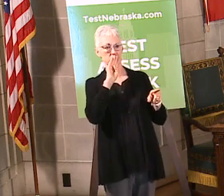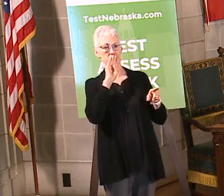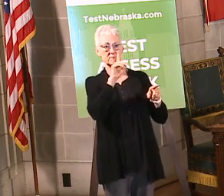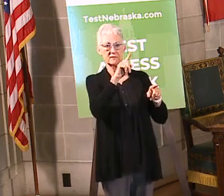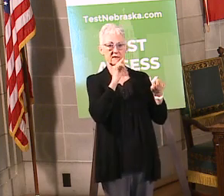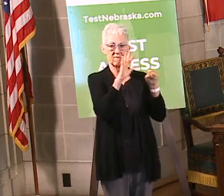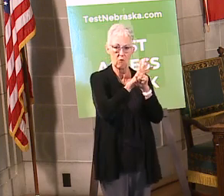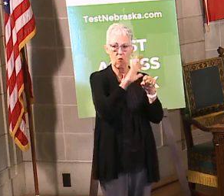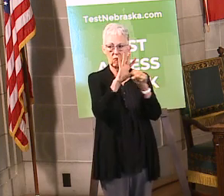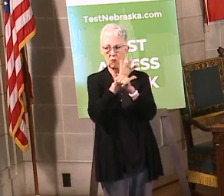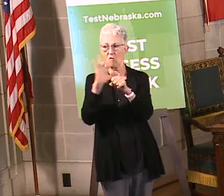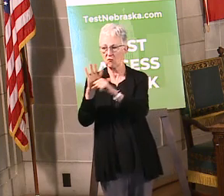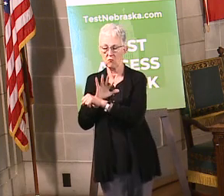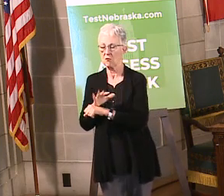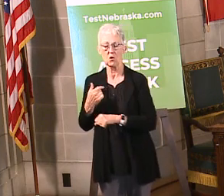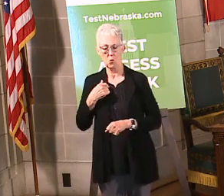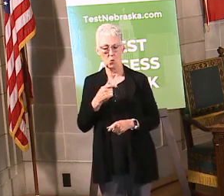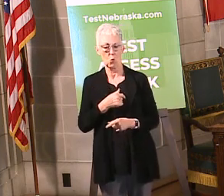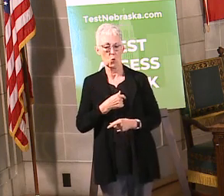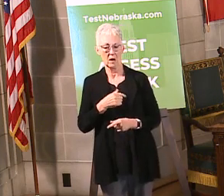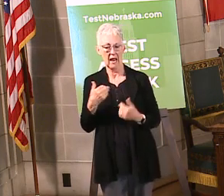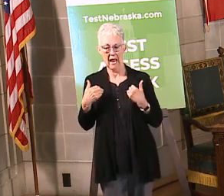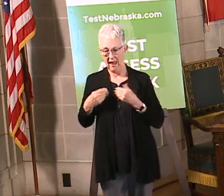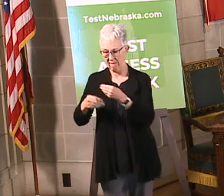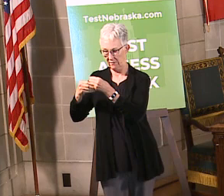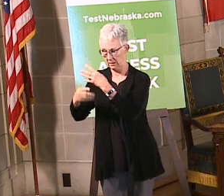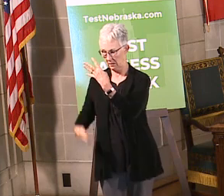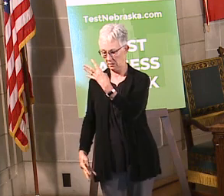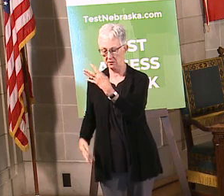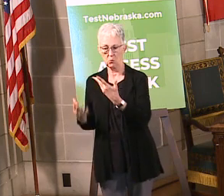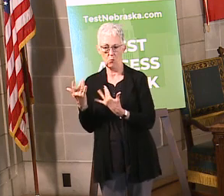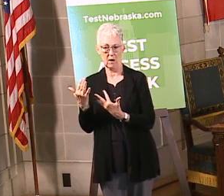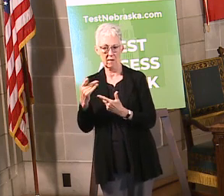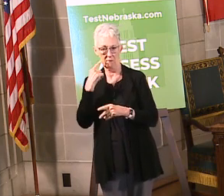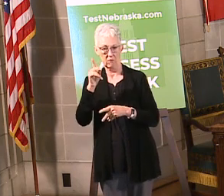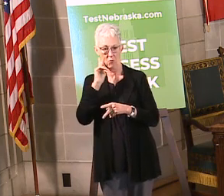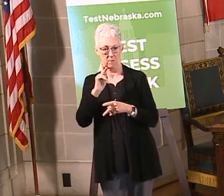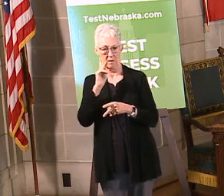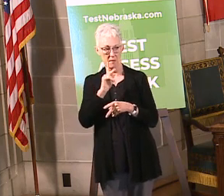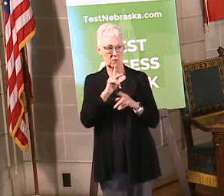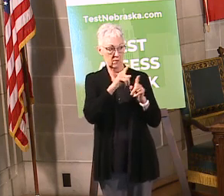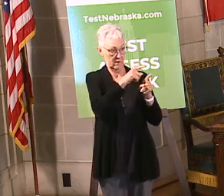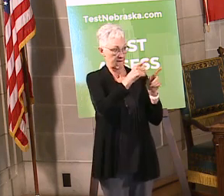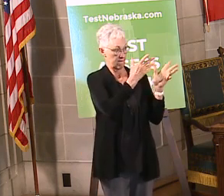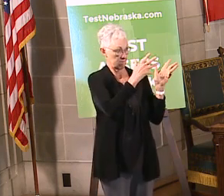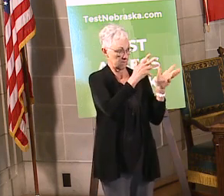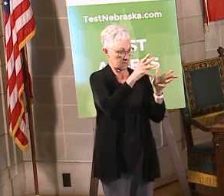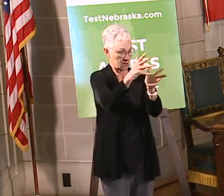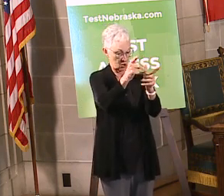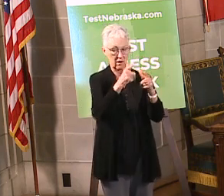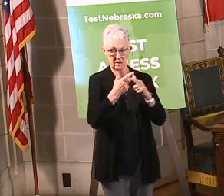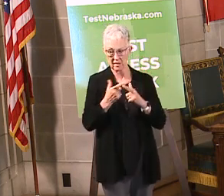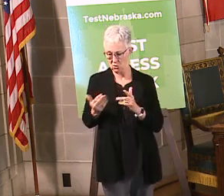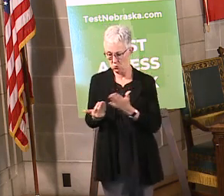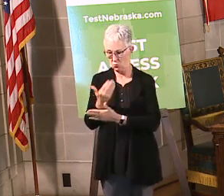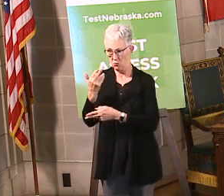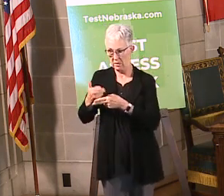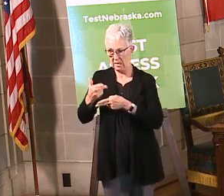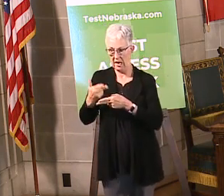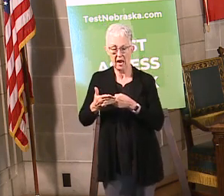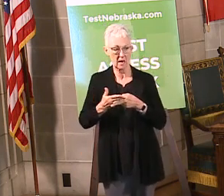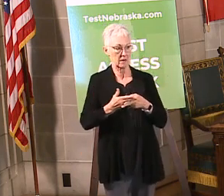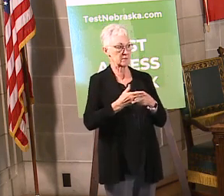continue to work through that list of people to be able to get them tested through Test Nebraska. We've done 29, 2